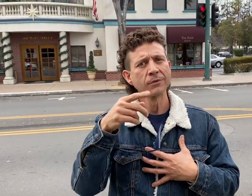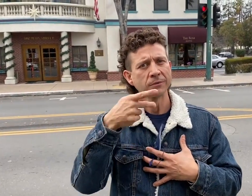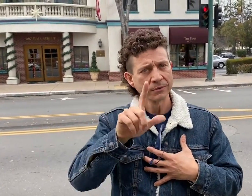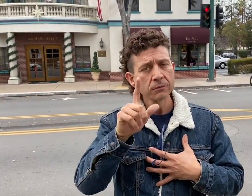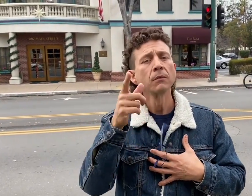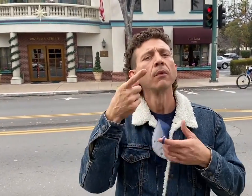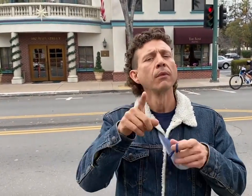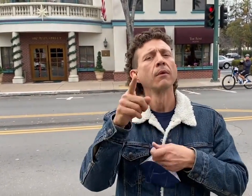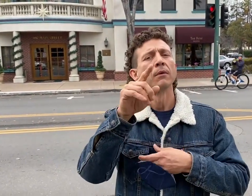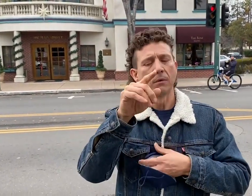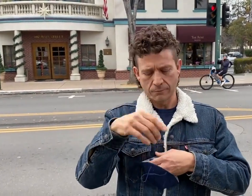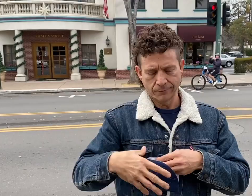and Mike.